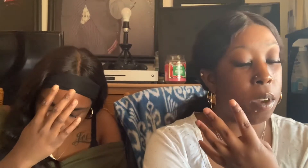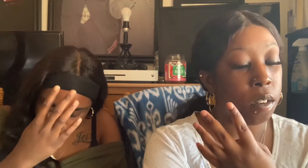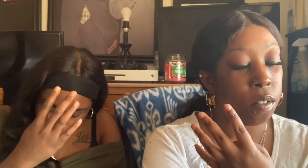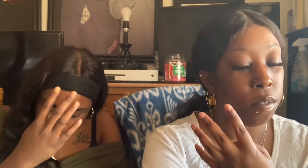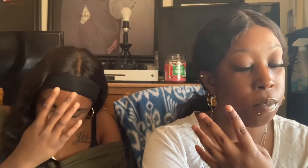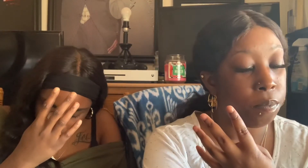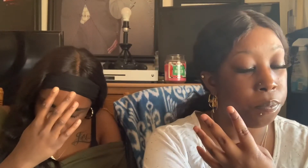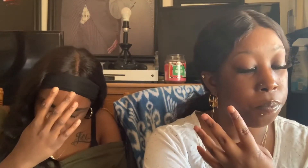matter.